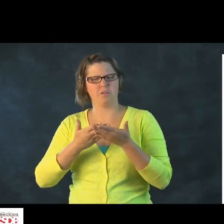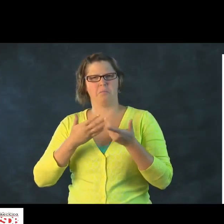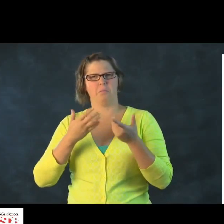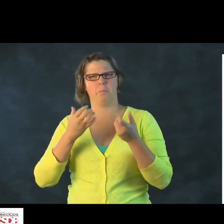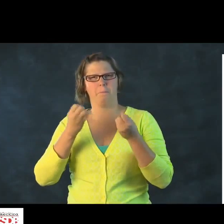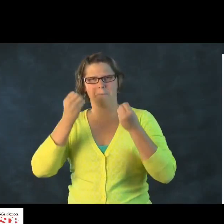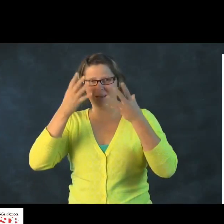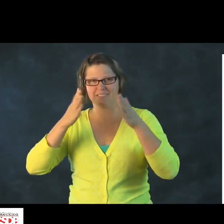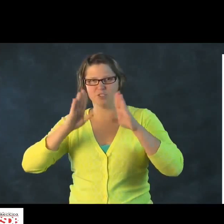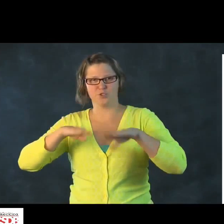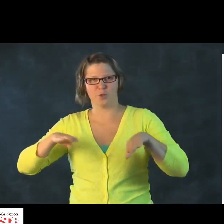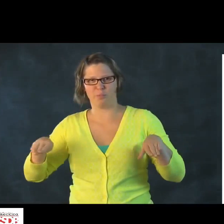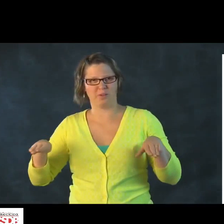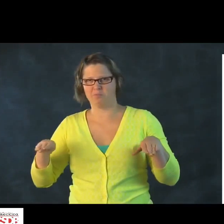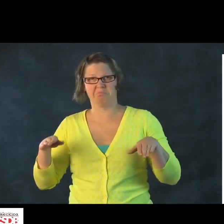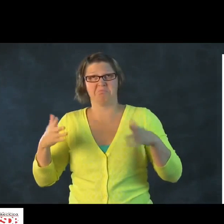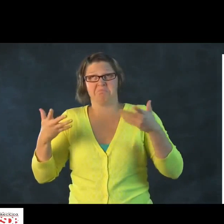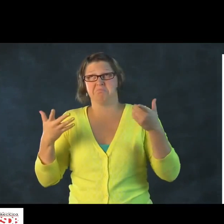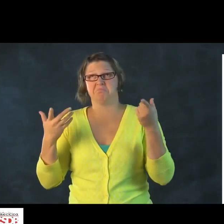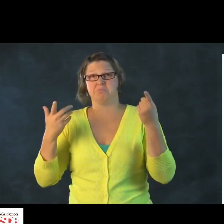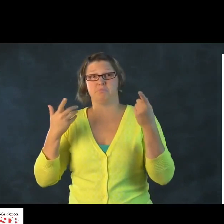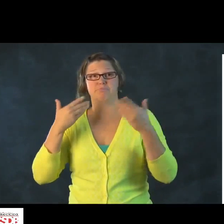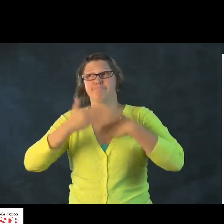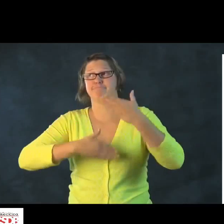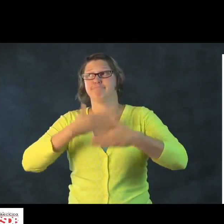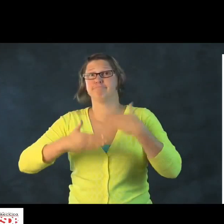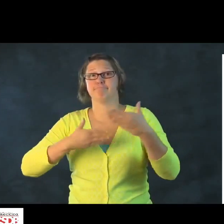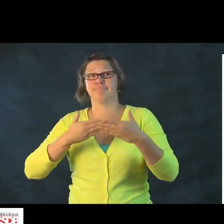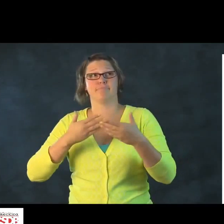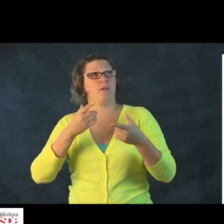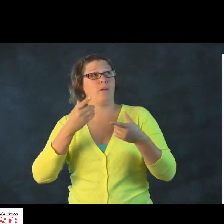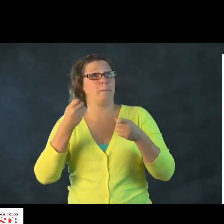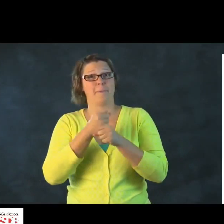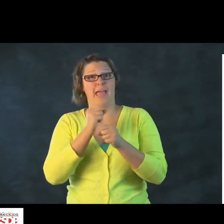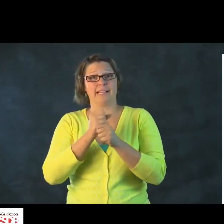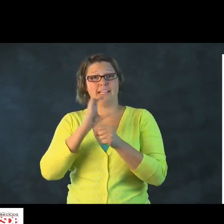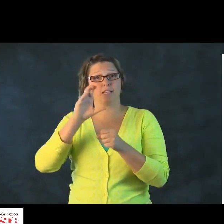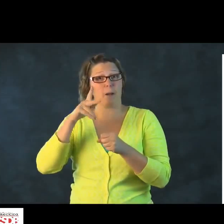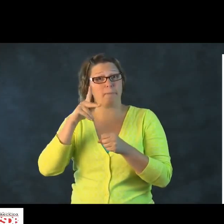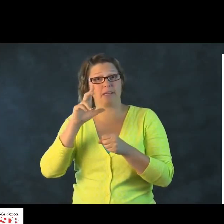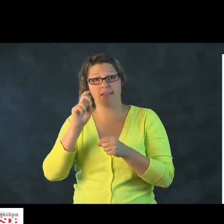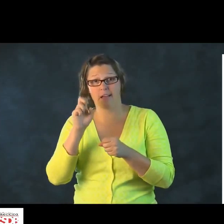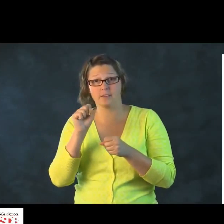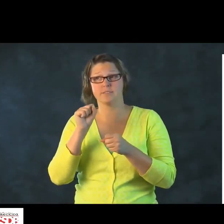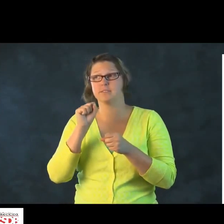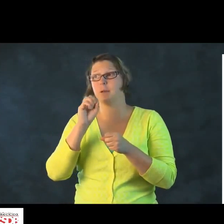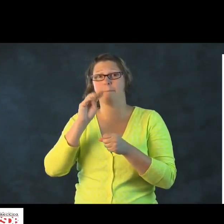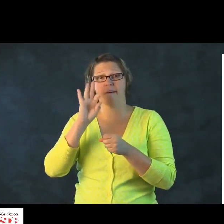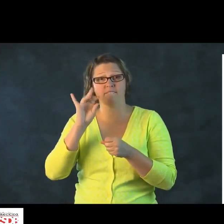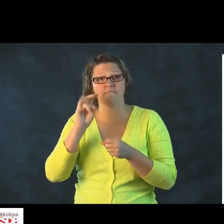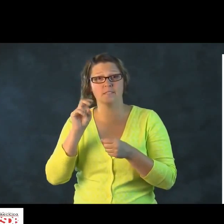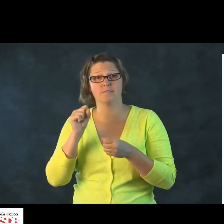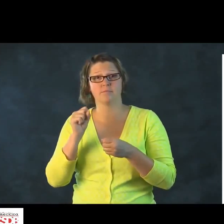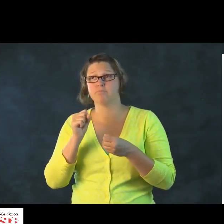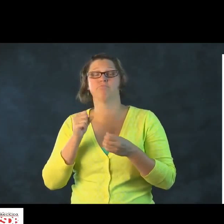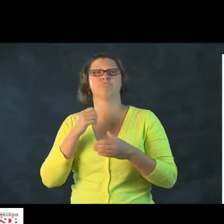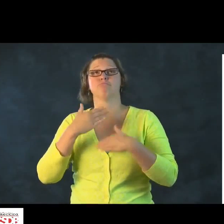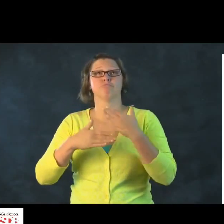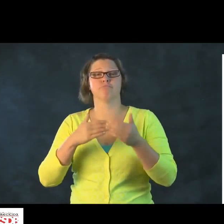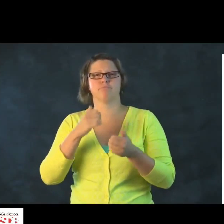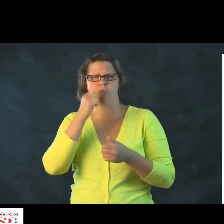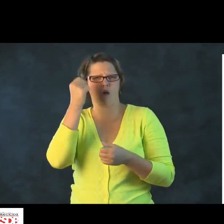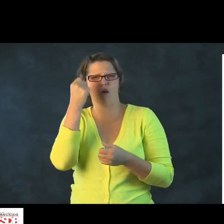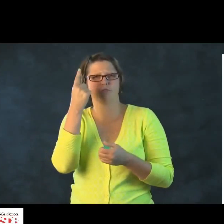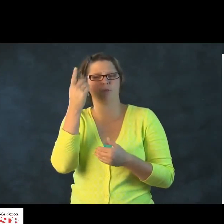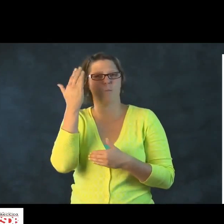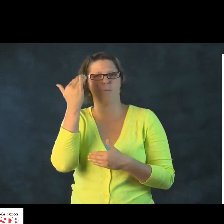they're used for in the cooking process. Many kids don't have a clue when it comes to that. They just see it as making muffins